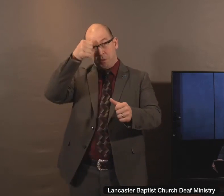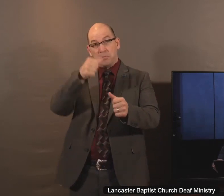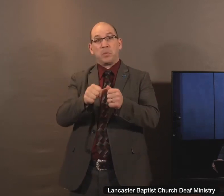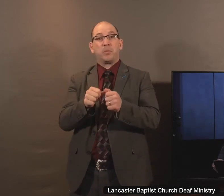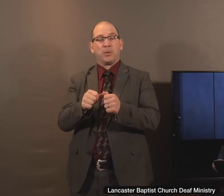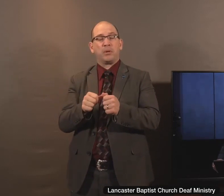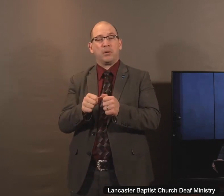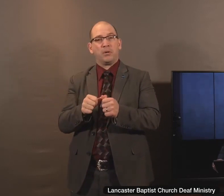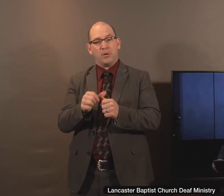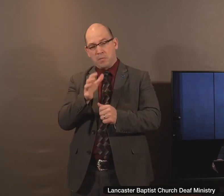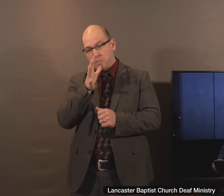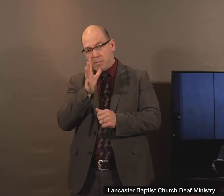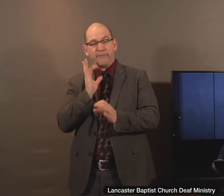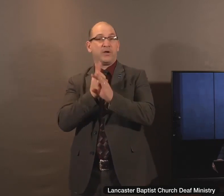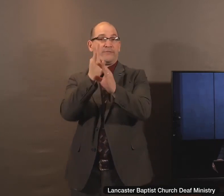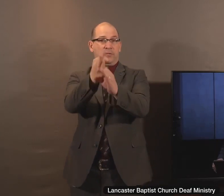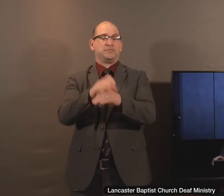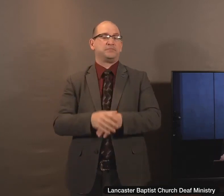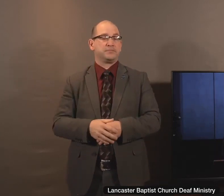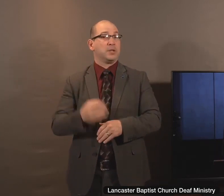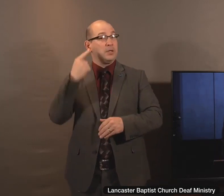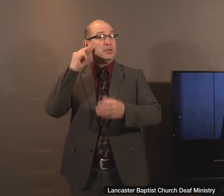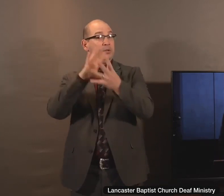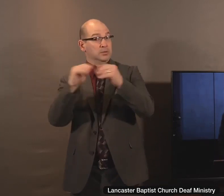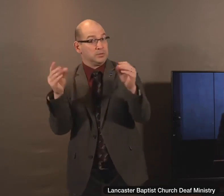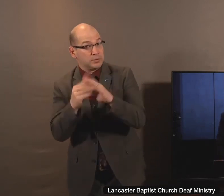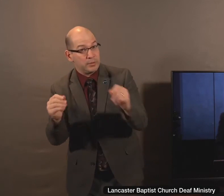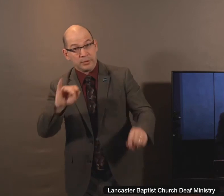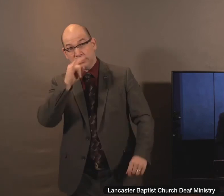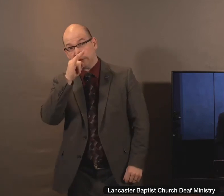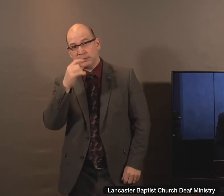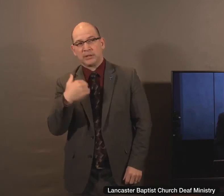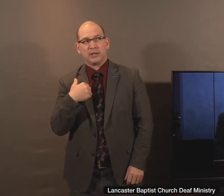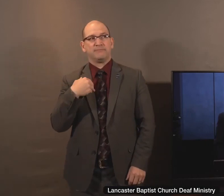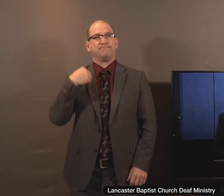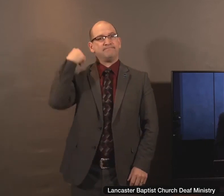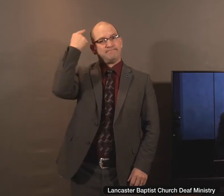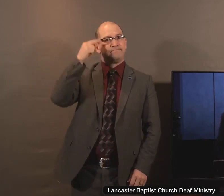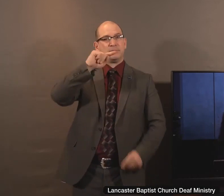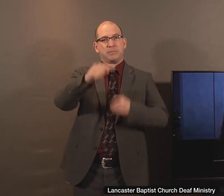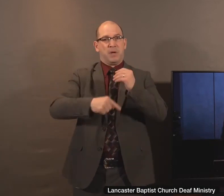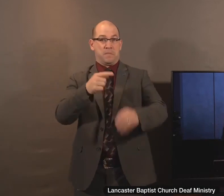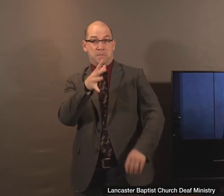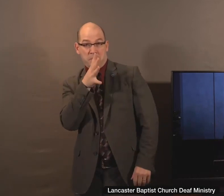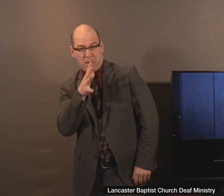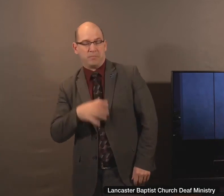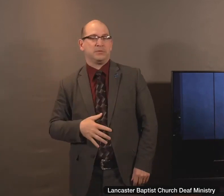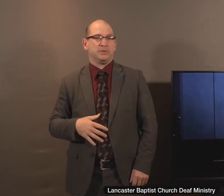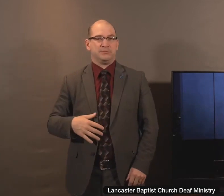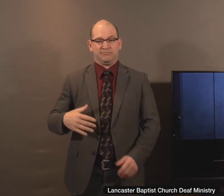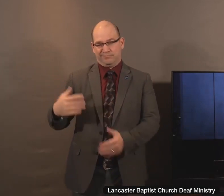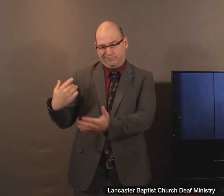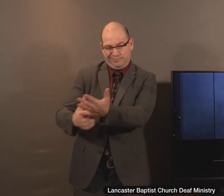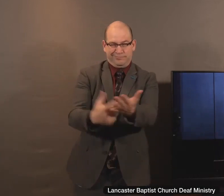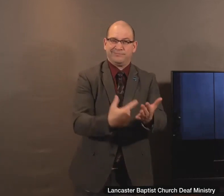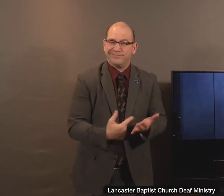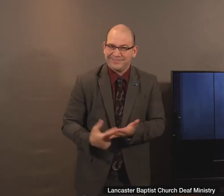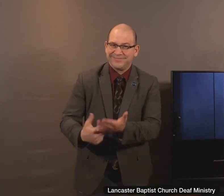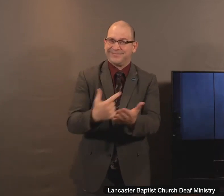in this life. I heard about some little children who had ideas about moms, and they were sharing those ideas in school